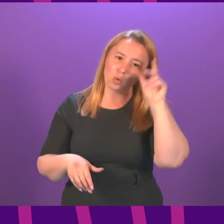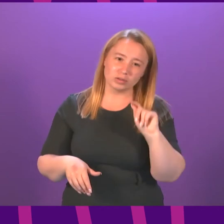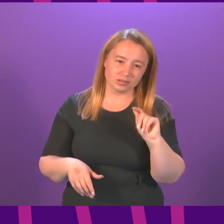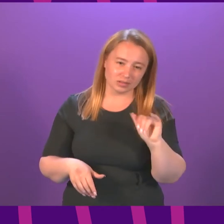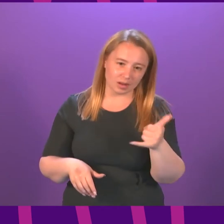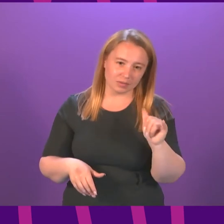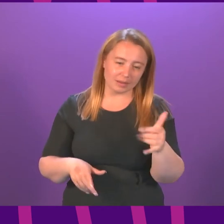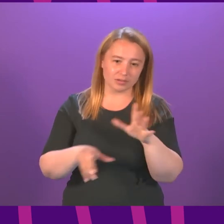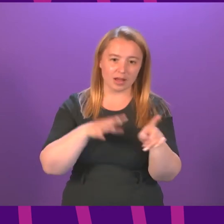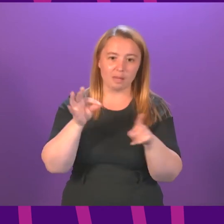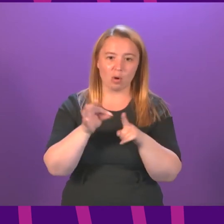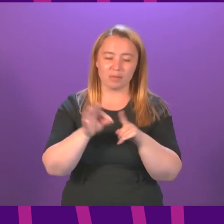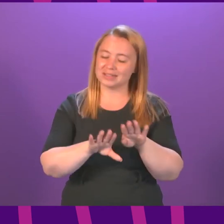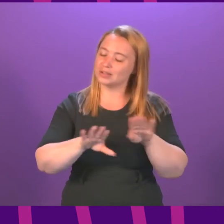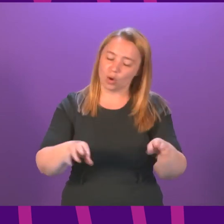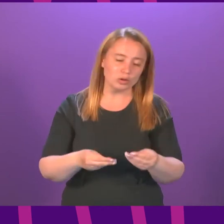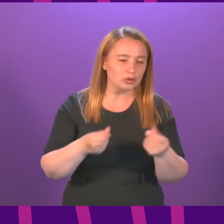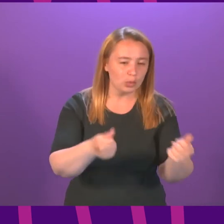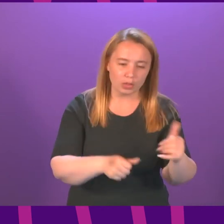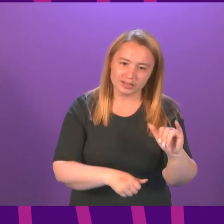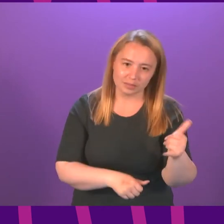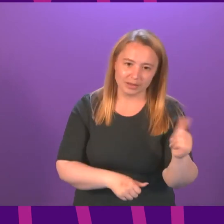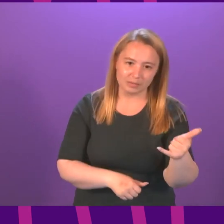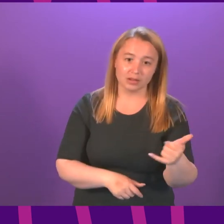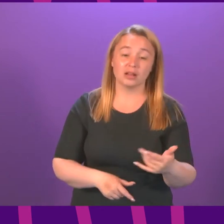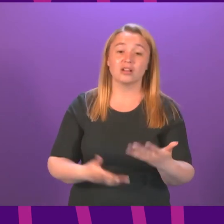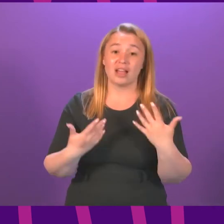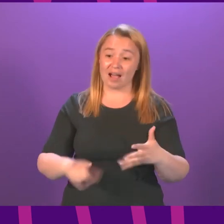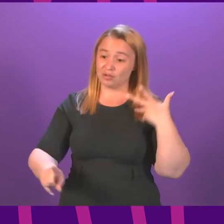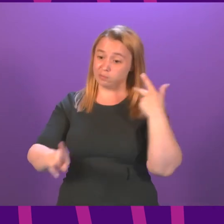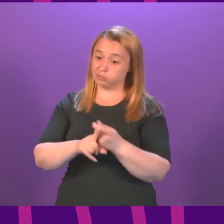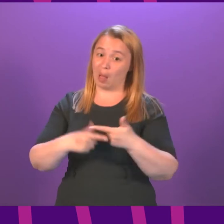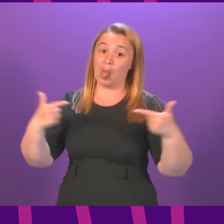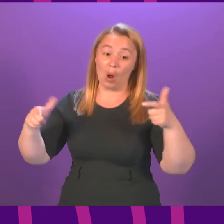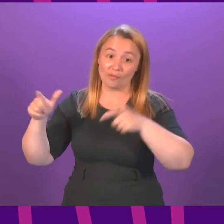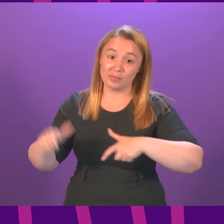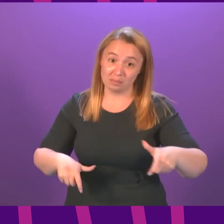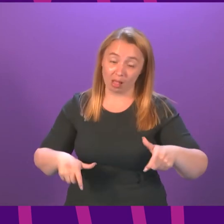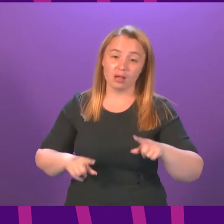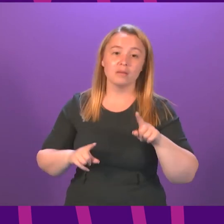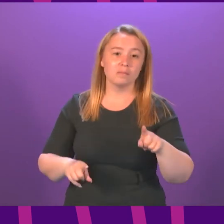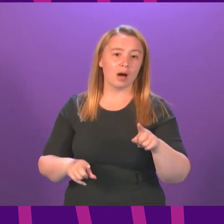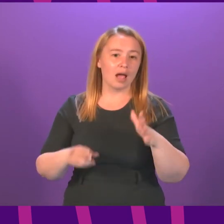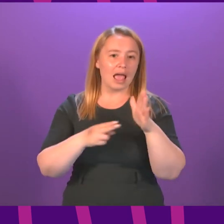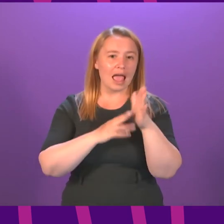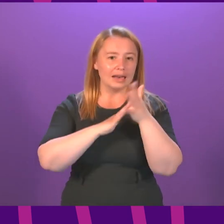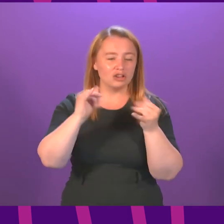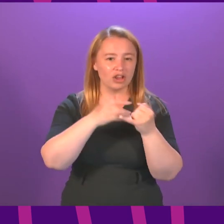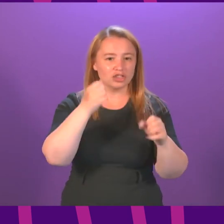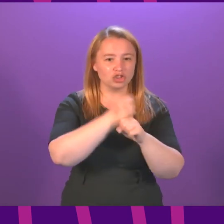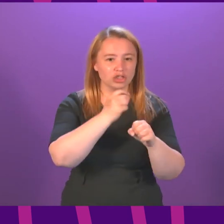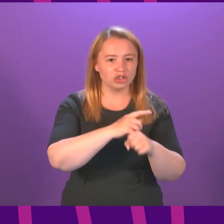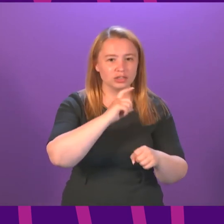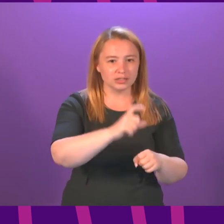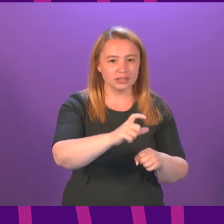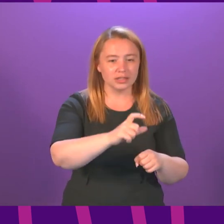small number of appointments do not run smoothly during any mass vaccination campaign but can I ask the First Minister of NHS against Glasgow and Clyde to